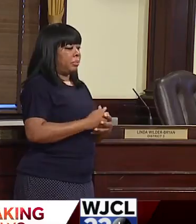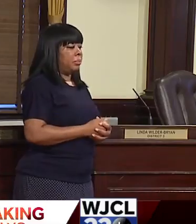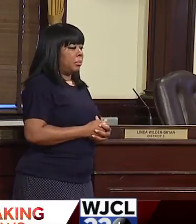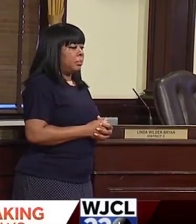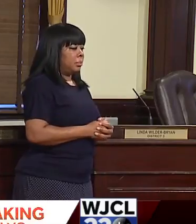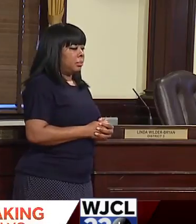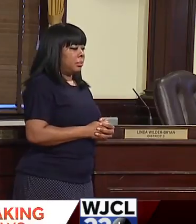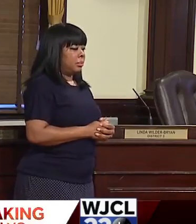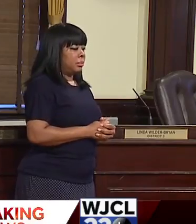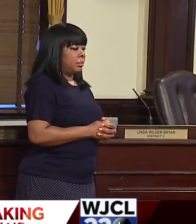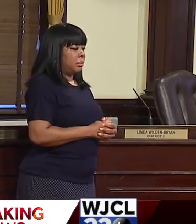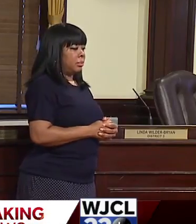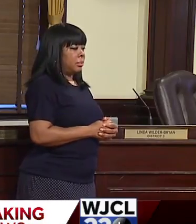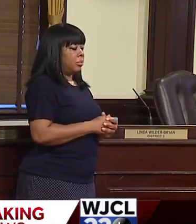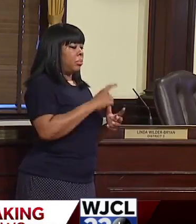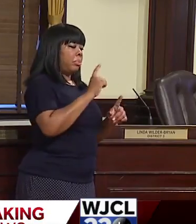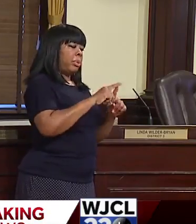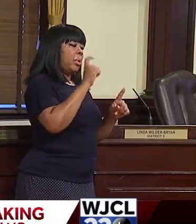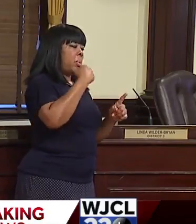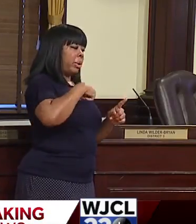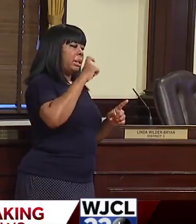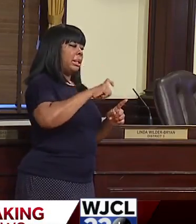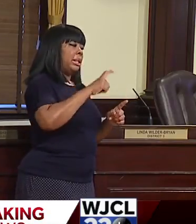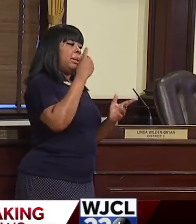infusion of cash to help us.